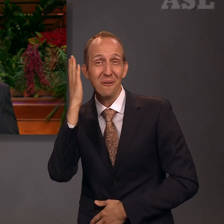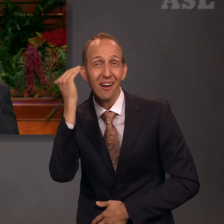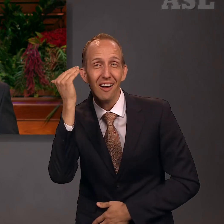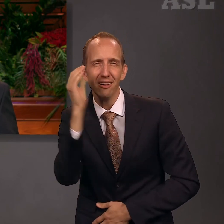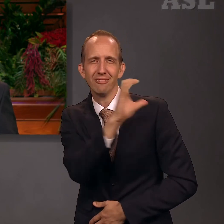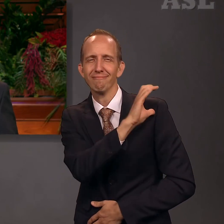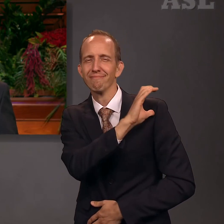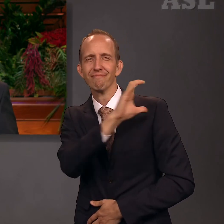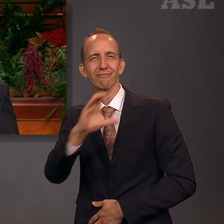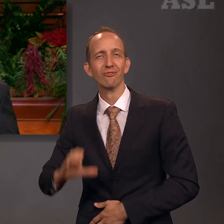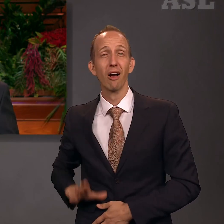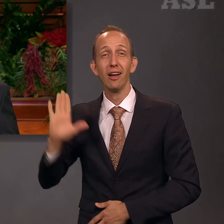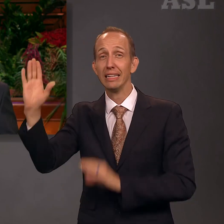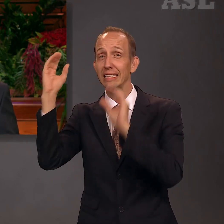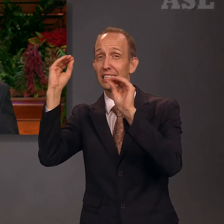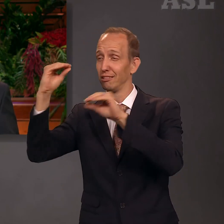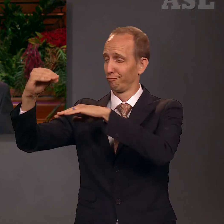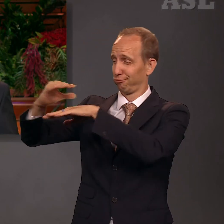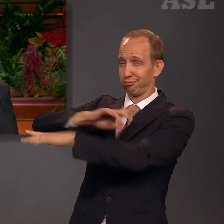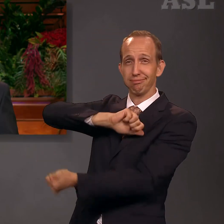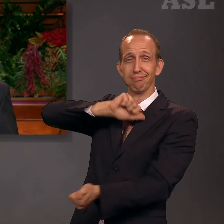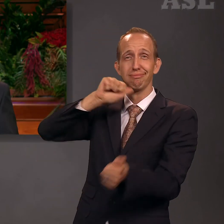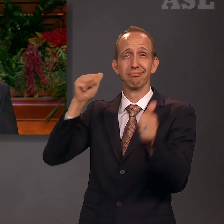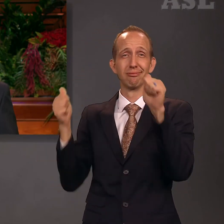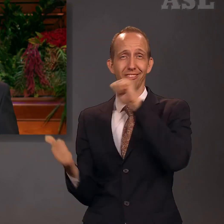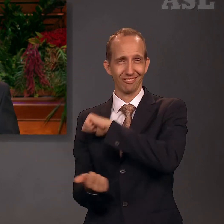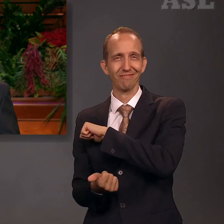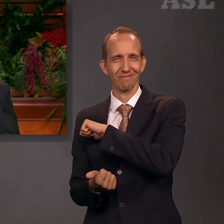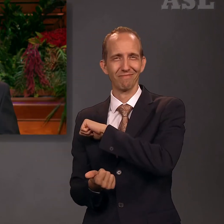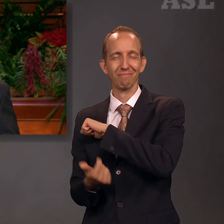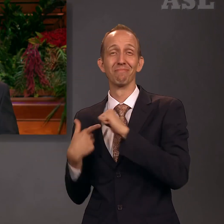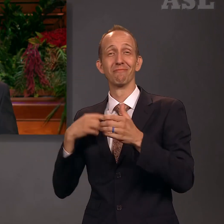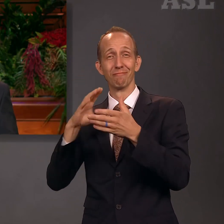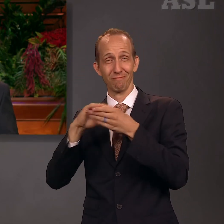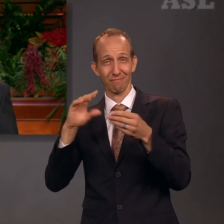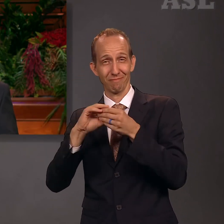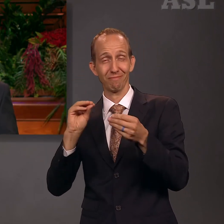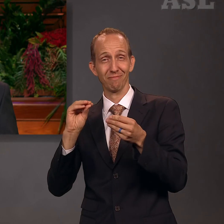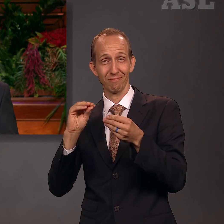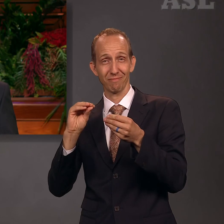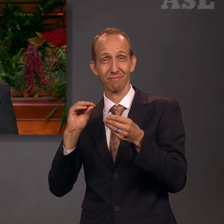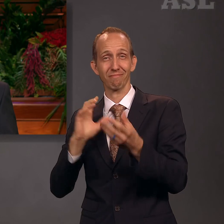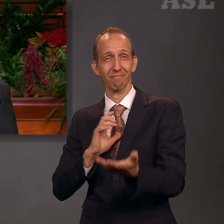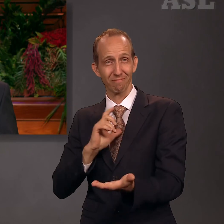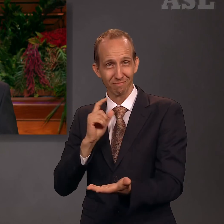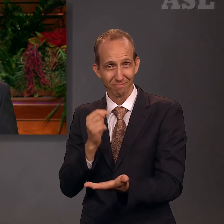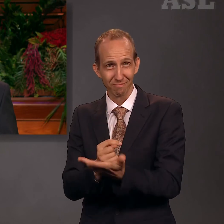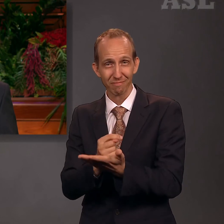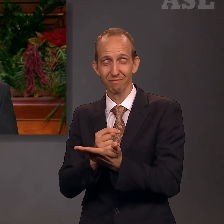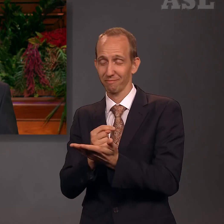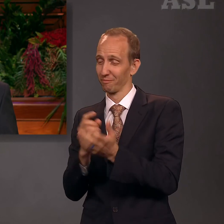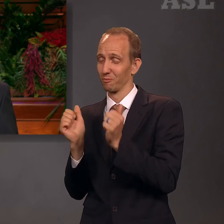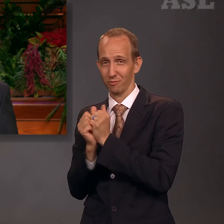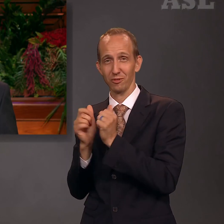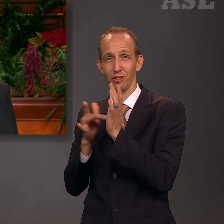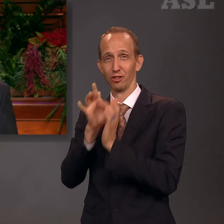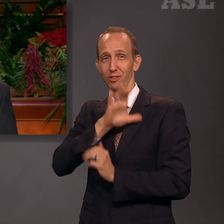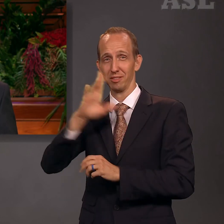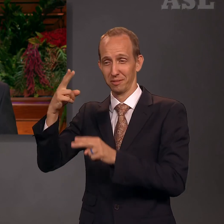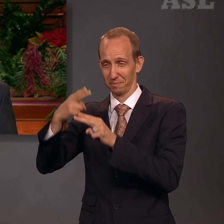gospel and the doctrine of Christ. I testify of this in the sacred name of Jesus Christ.